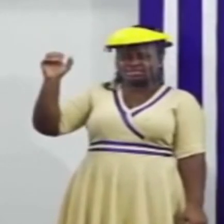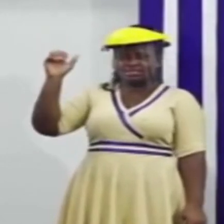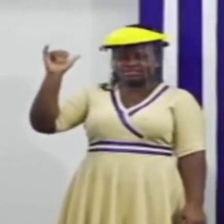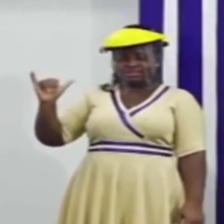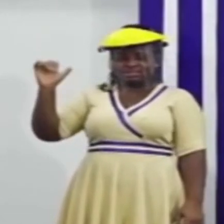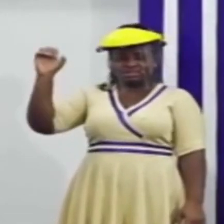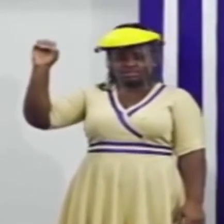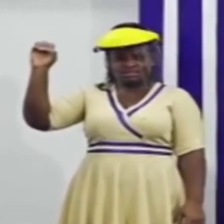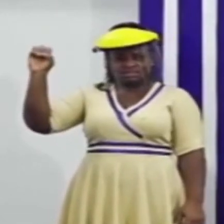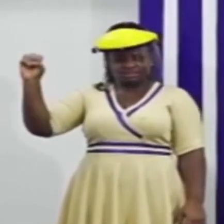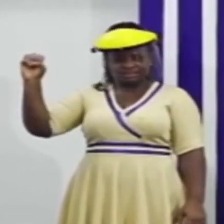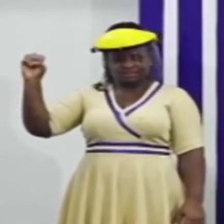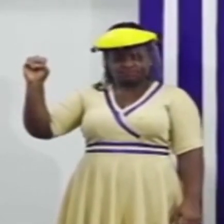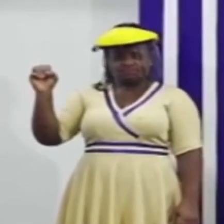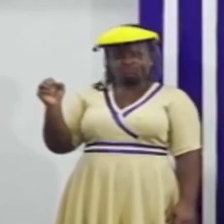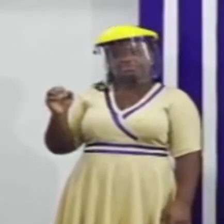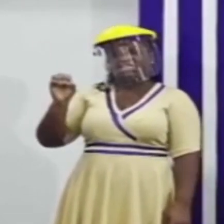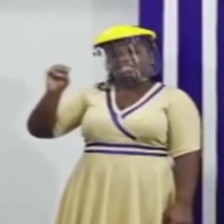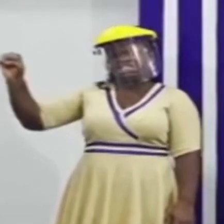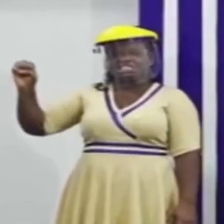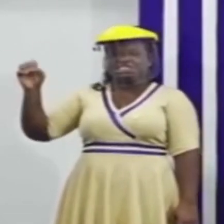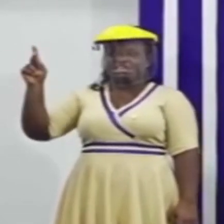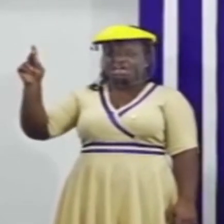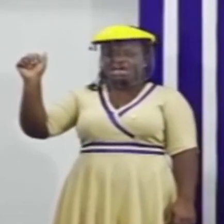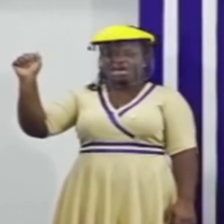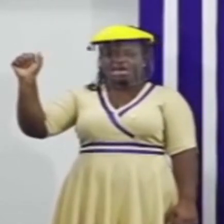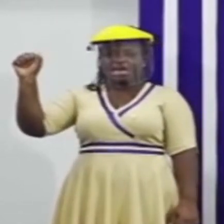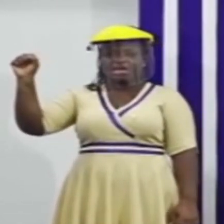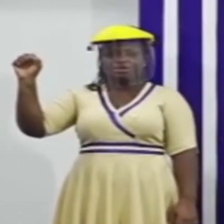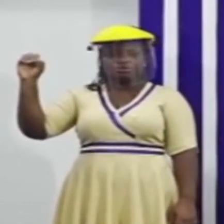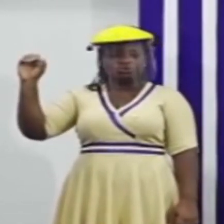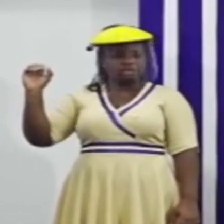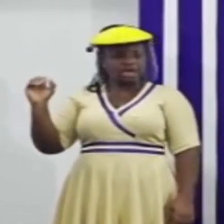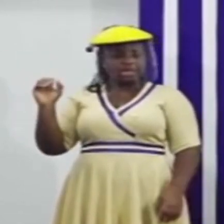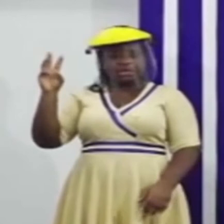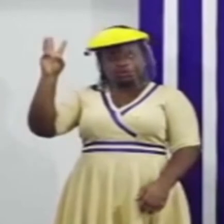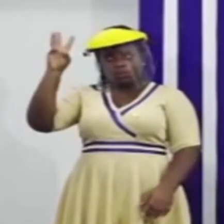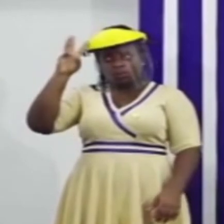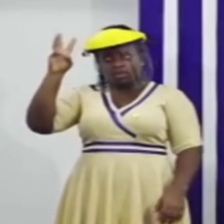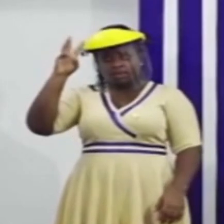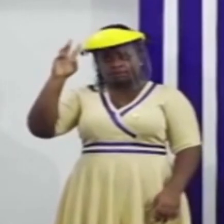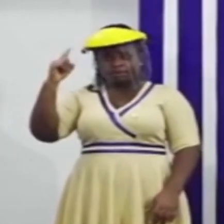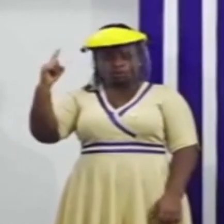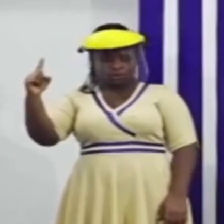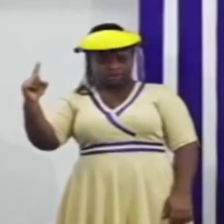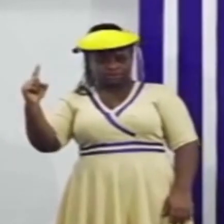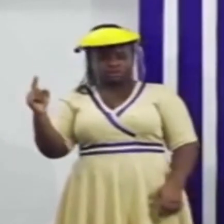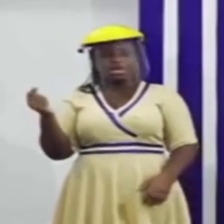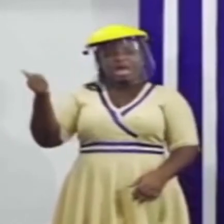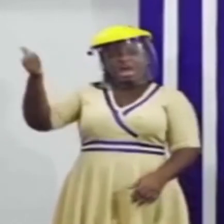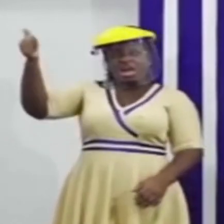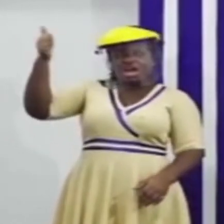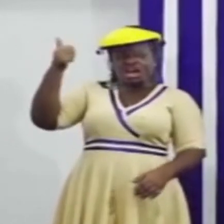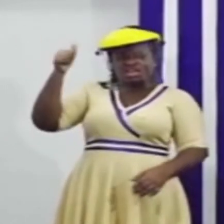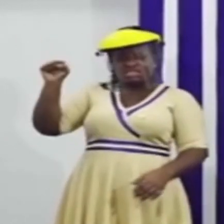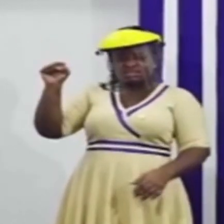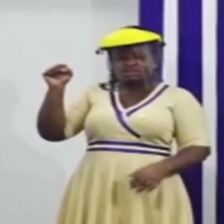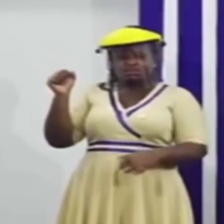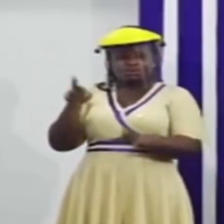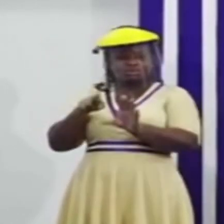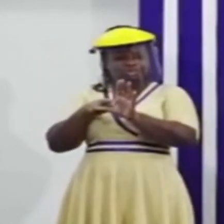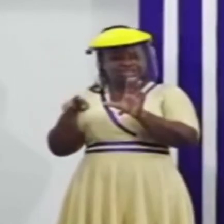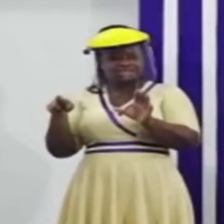East Kaswa, and then Winiba, one each. Ashanti Region reported 62